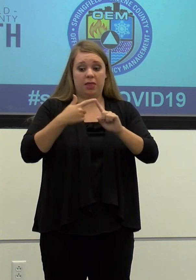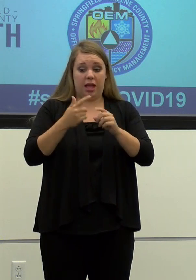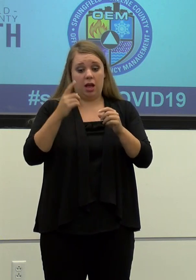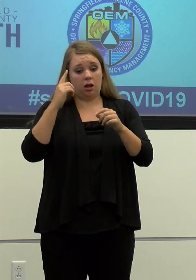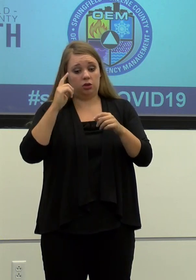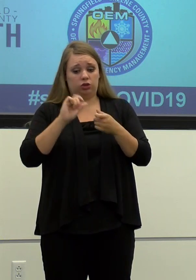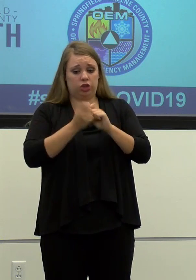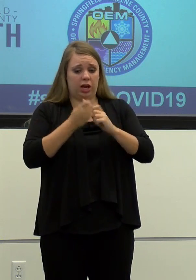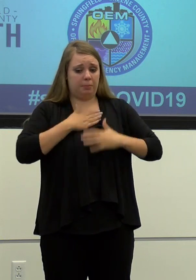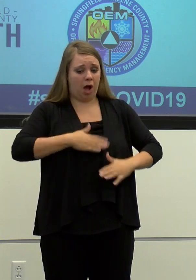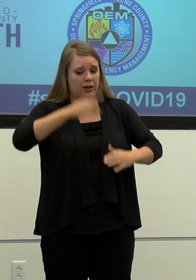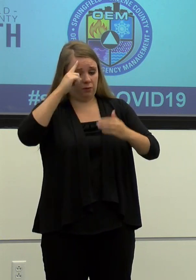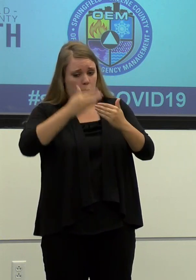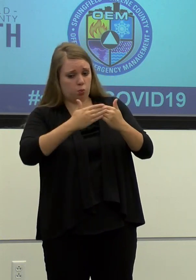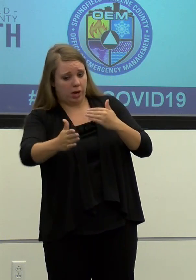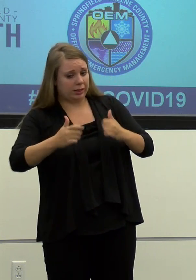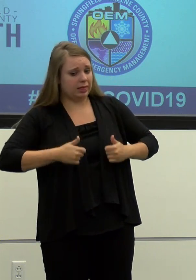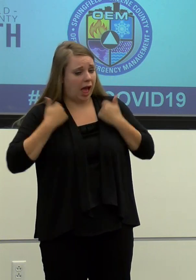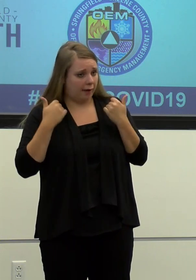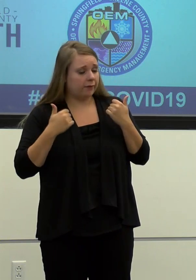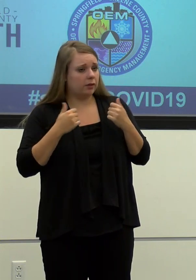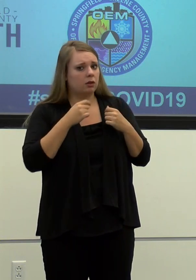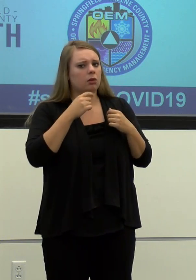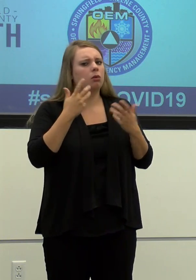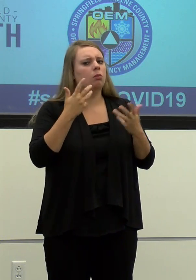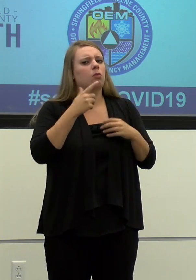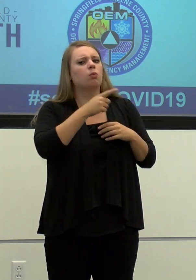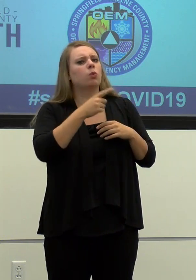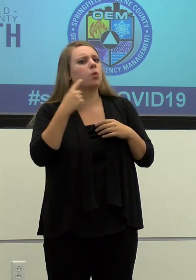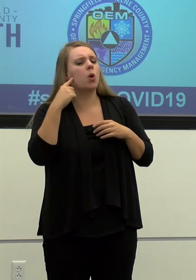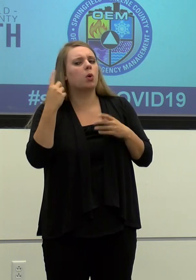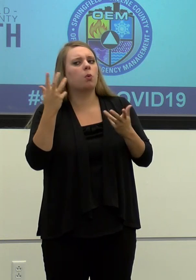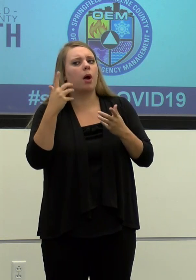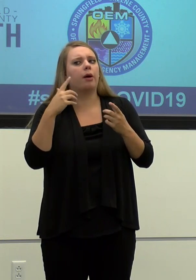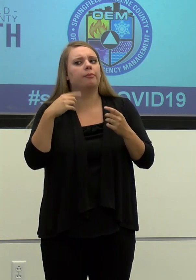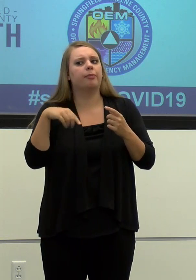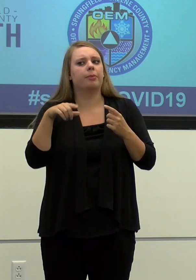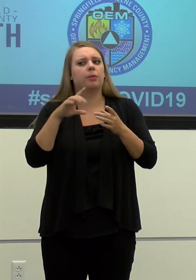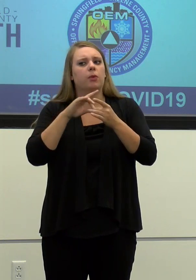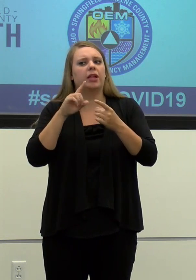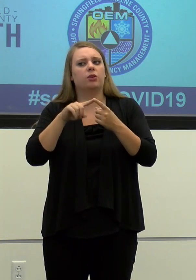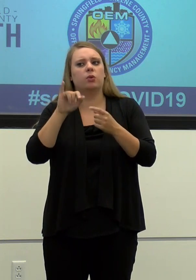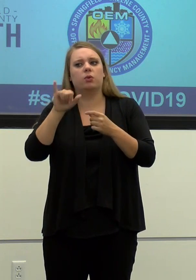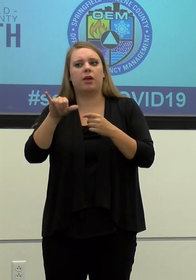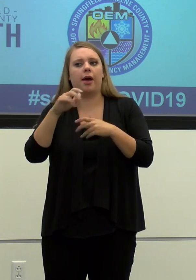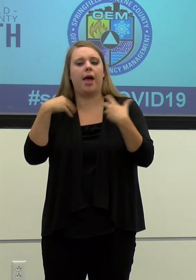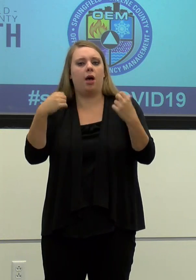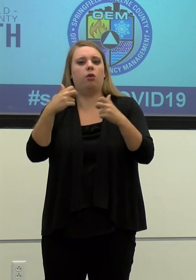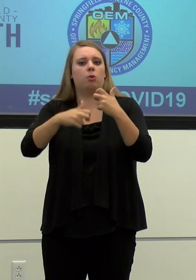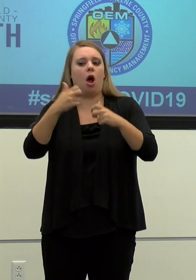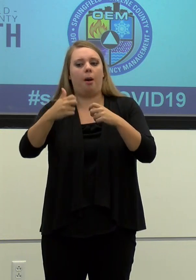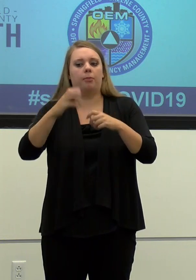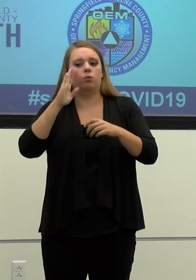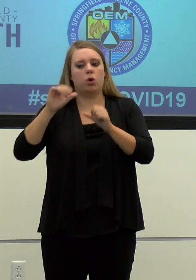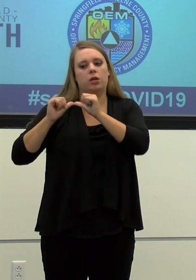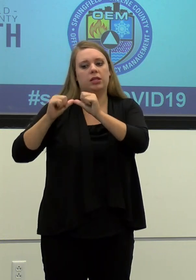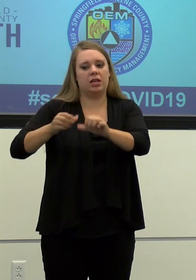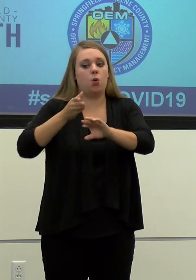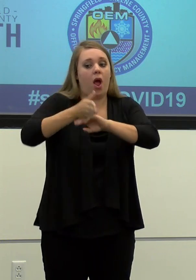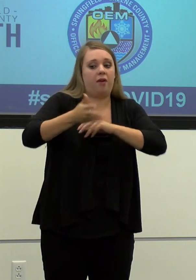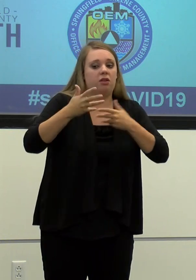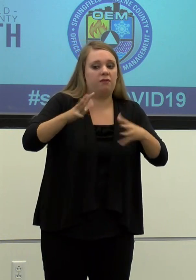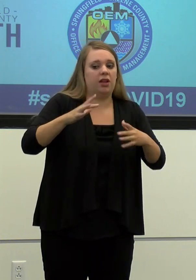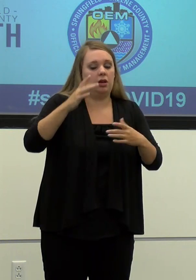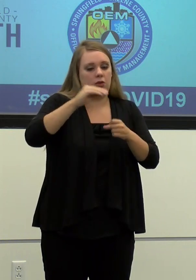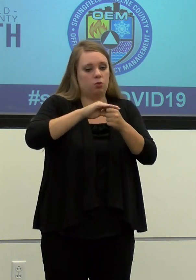lives, possibly. What have you heard in relation to the after effects and some of the, uh, potential health problems that people may have on down the road?